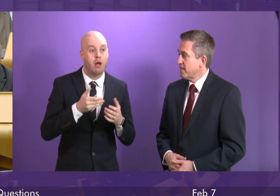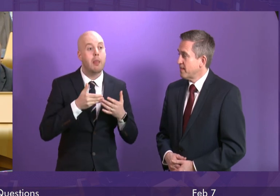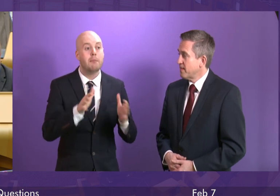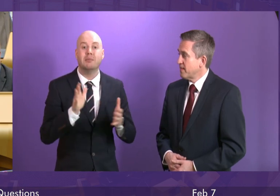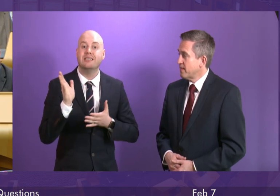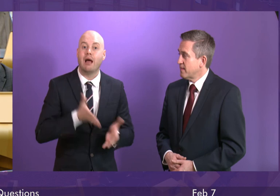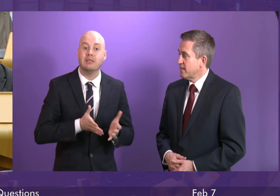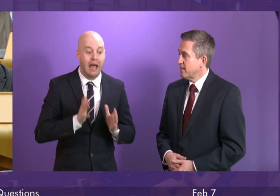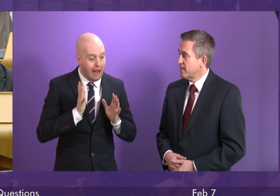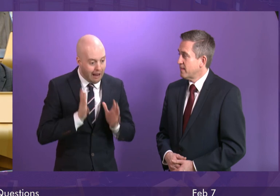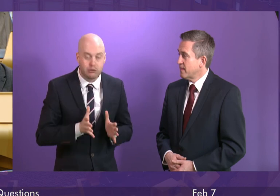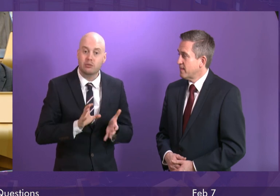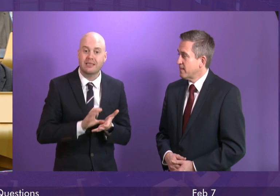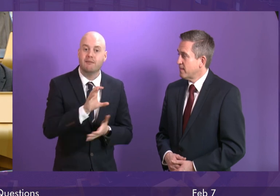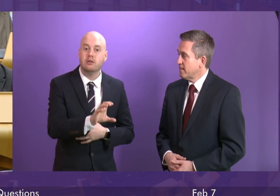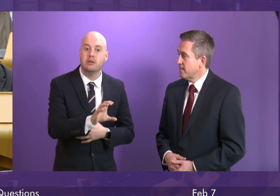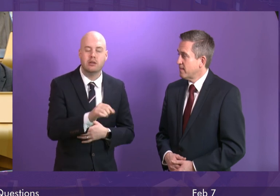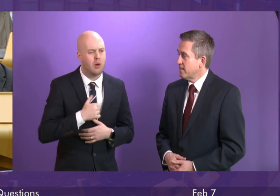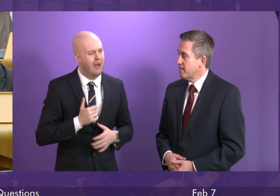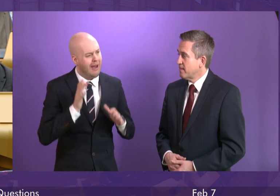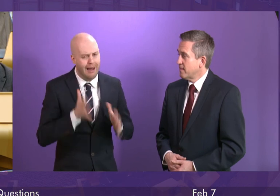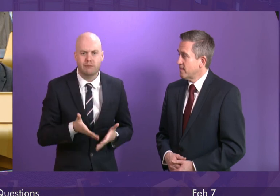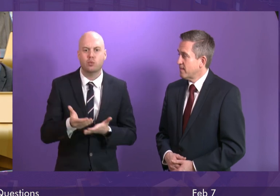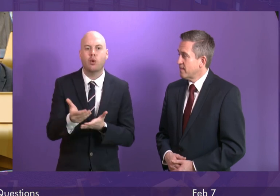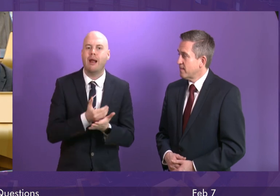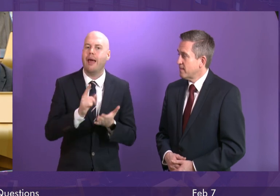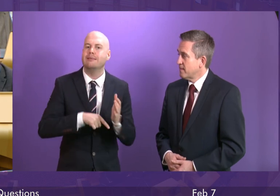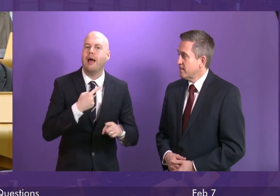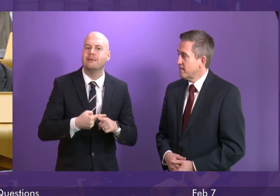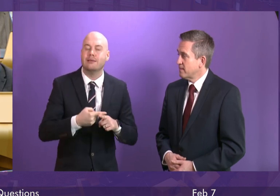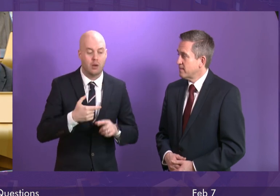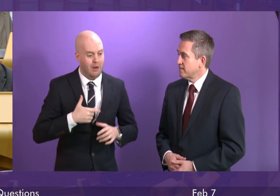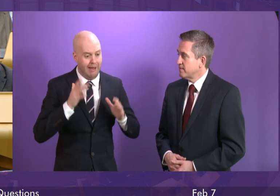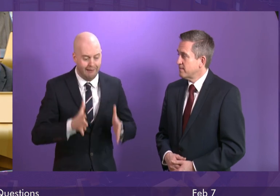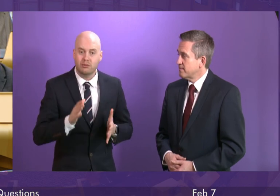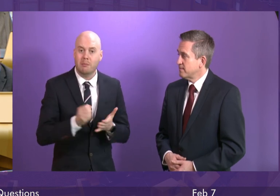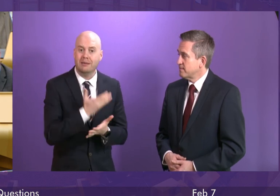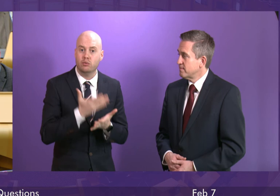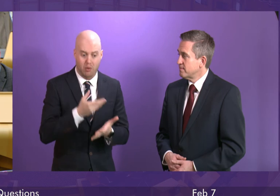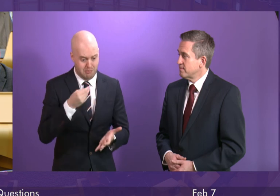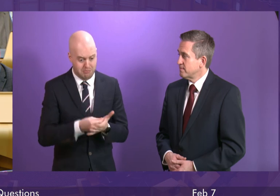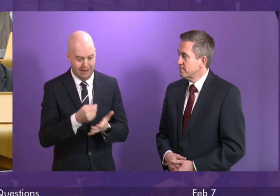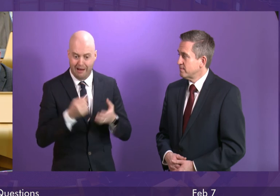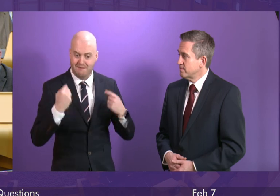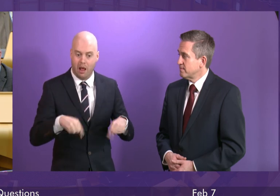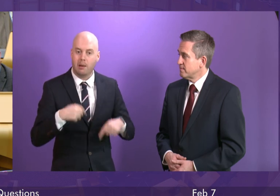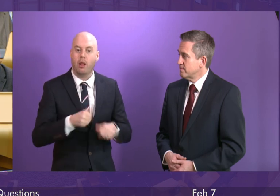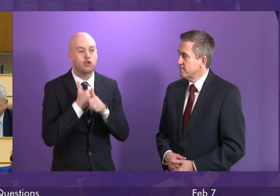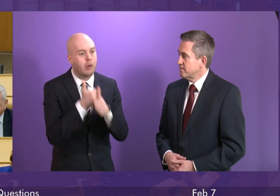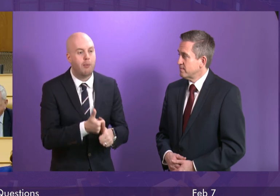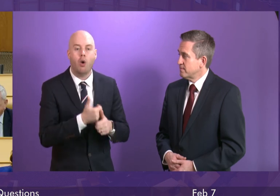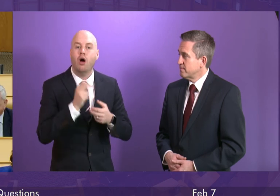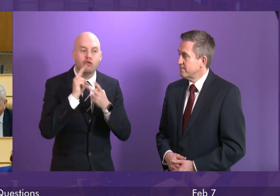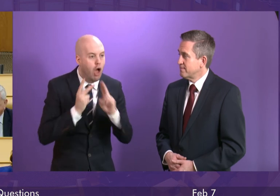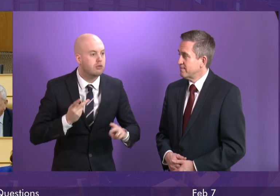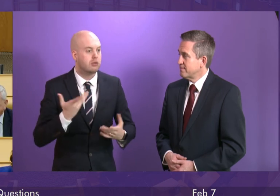be funded We need to collect taxes We need to make sure the revenues are available to support our nurses our hospitals our